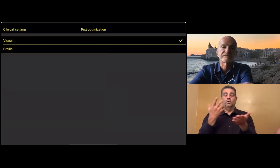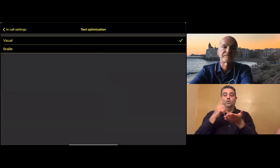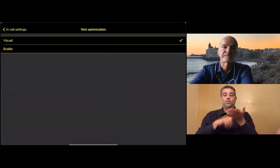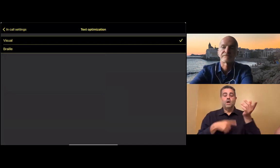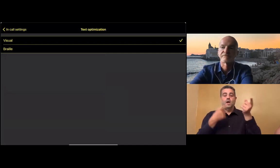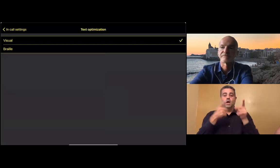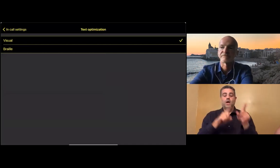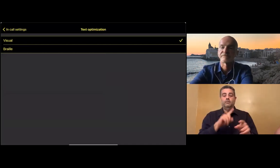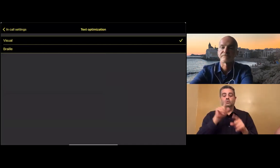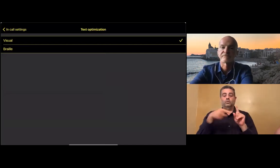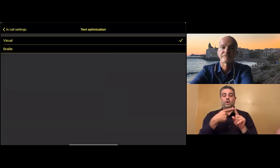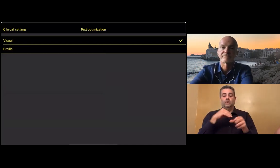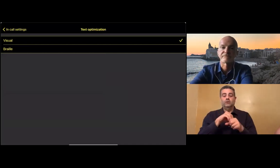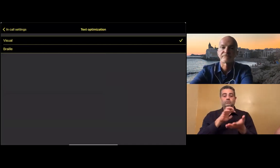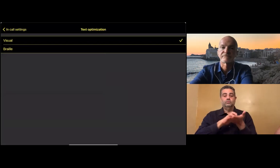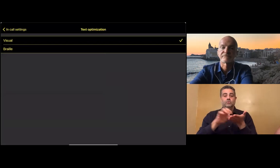braille mode.